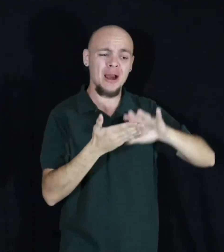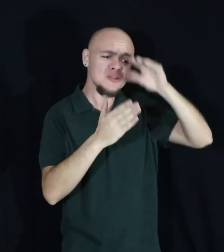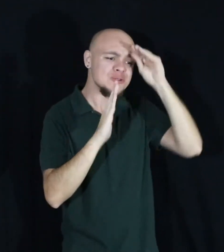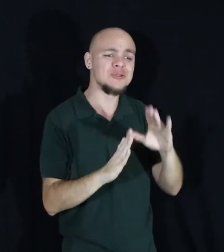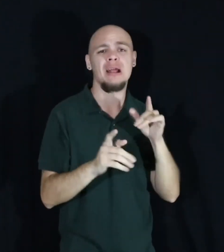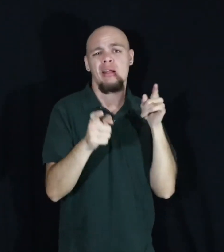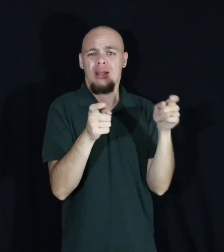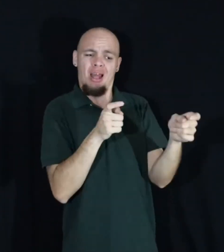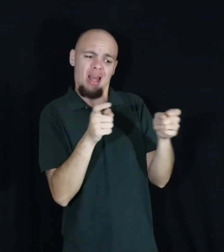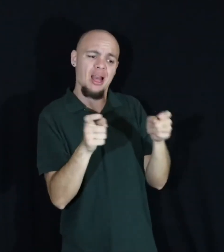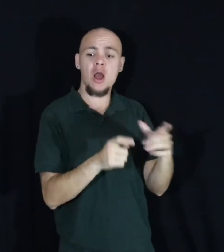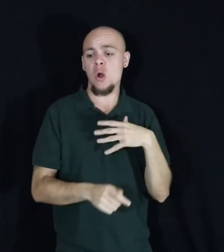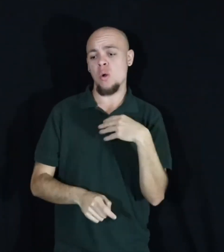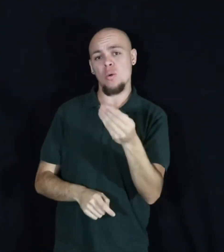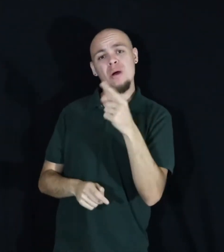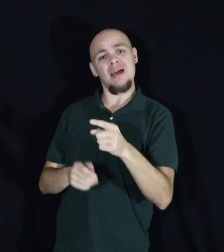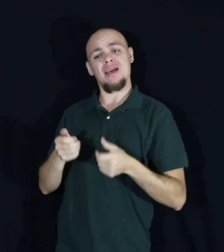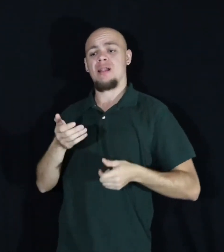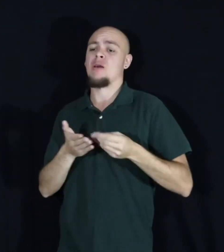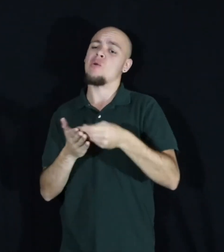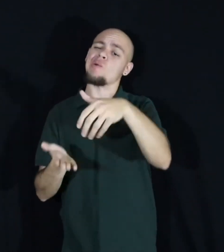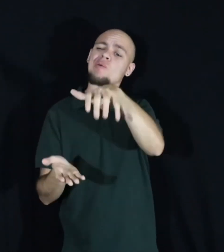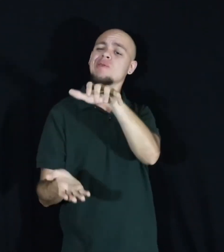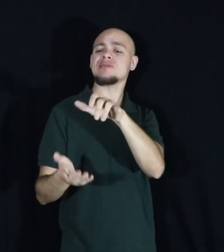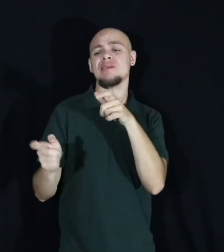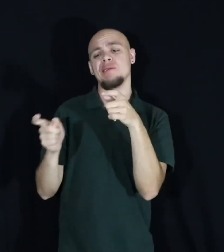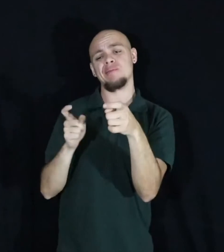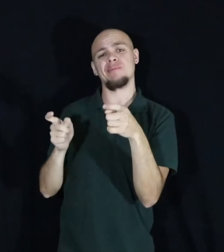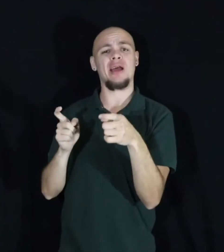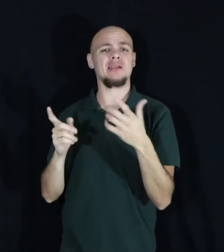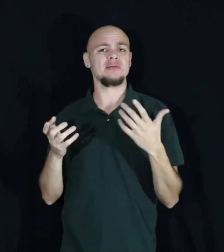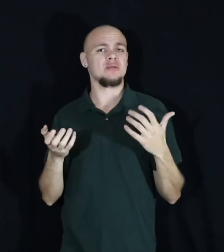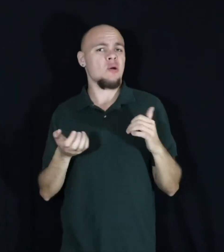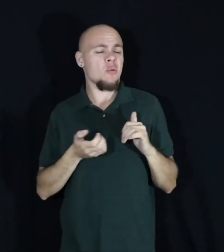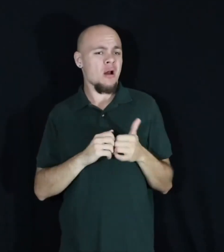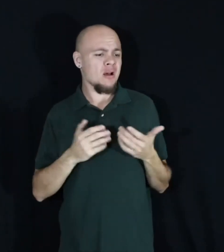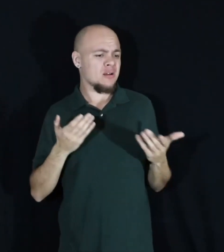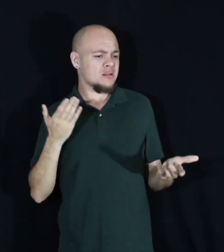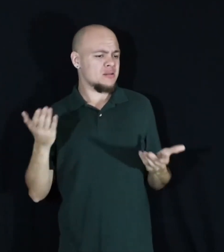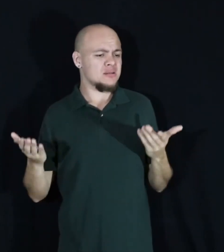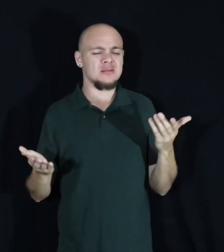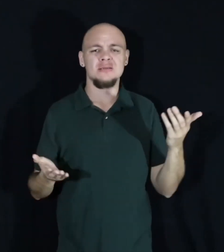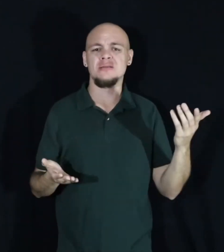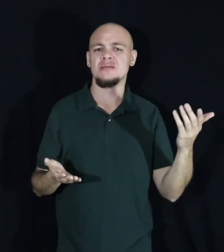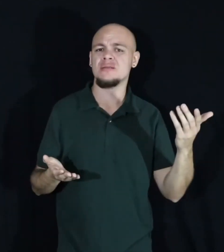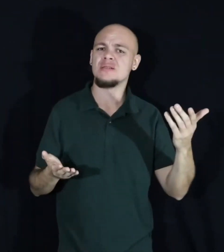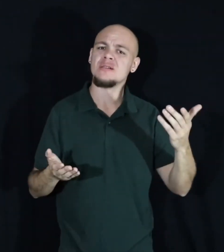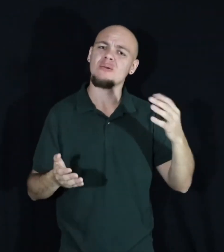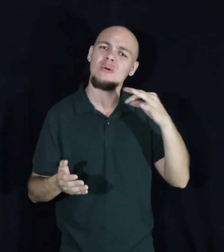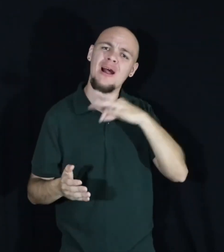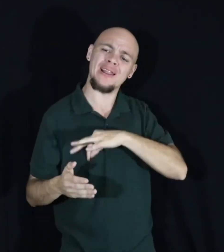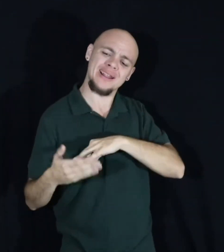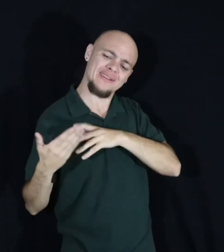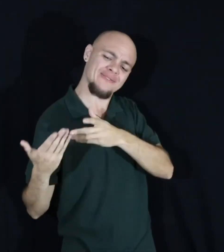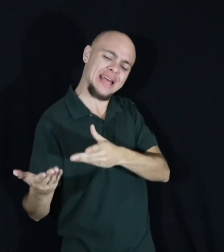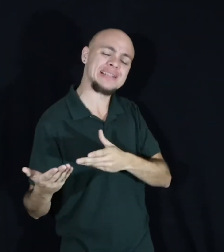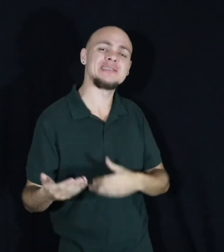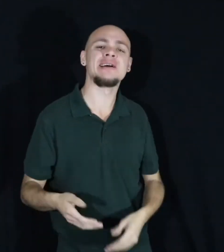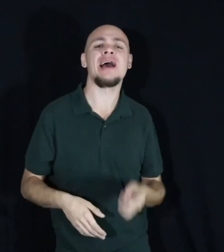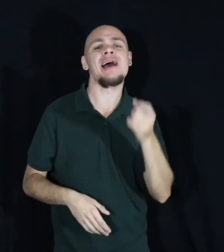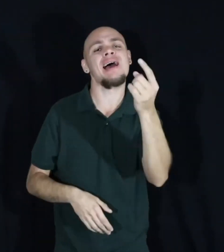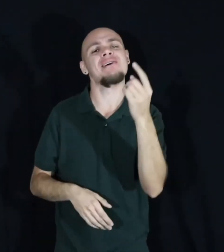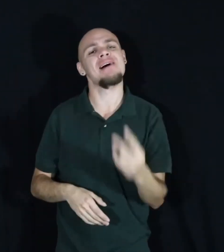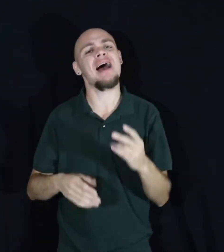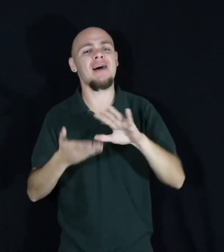managed while white affluent students are taught to manage. Wow. What an advantage. If only half of those